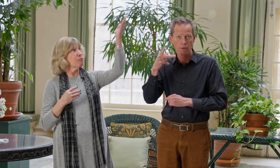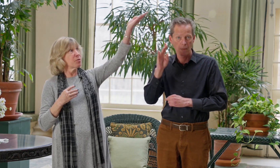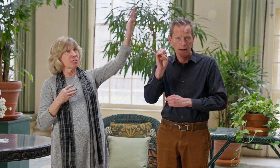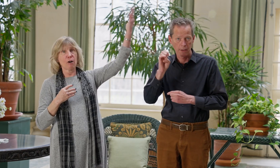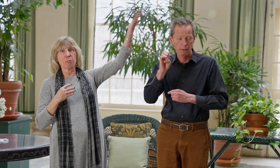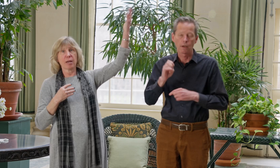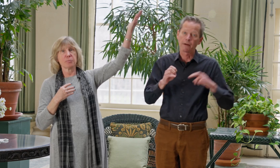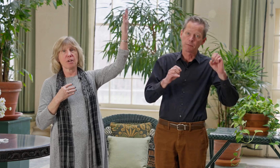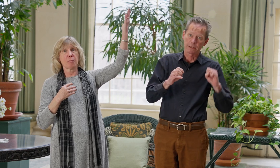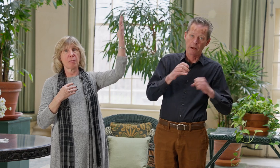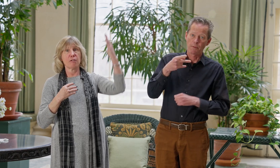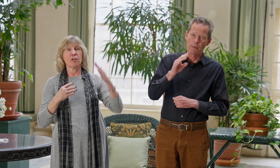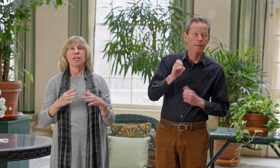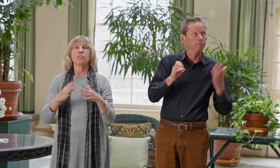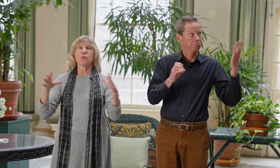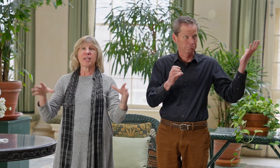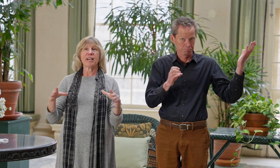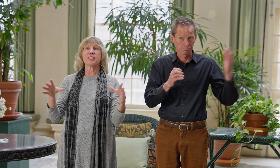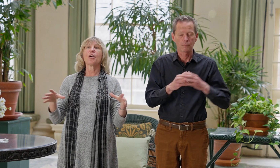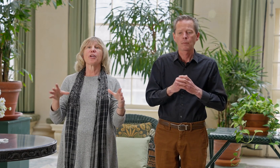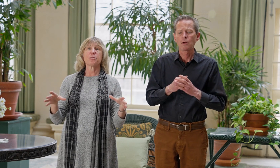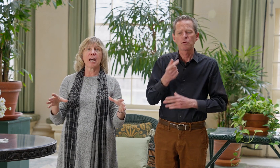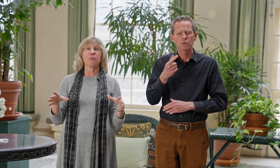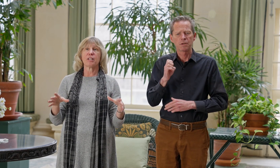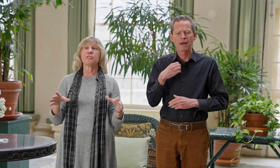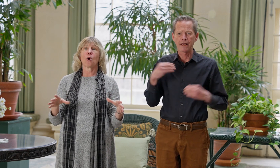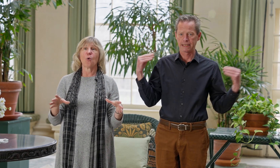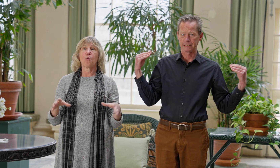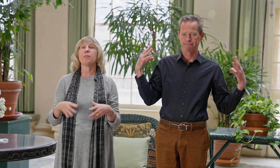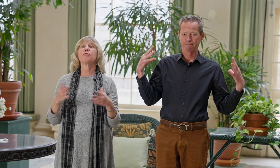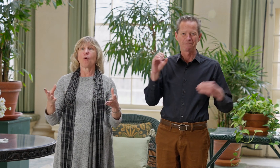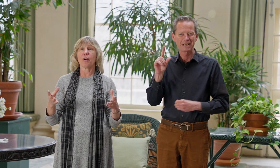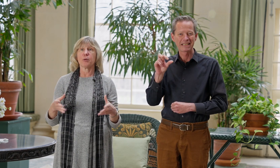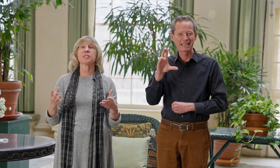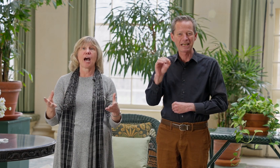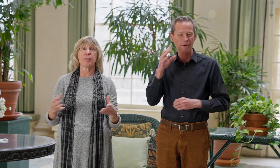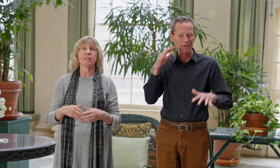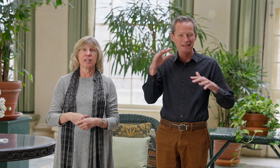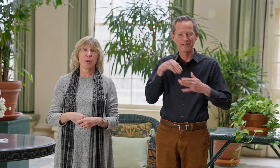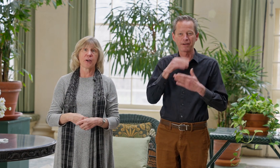from the south pipes up above. So he had stereo sound in his home way before it was common in America.